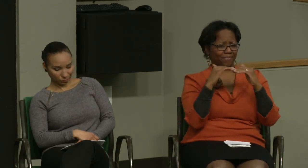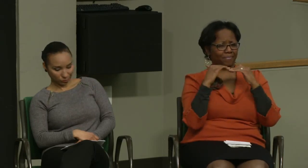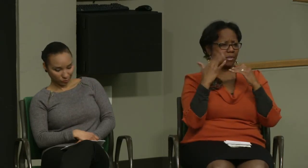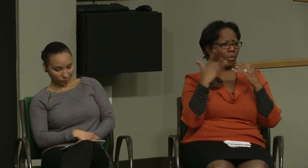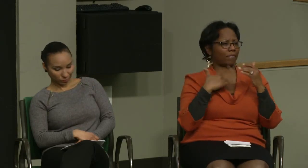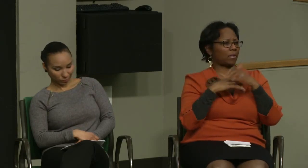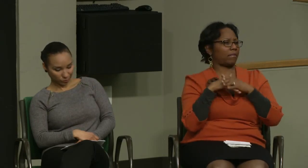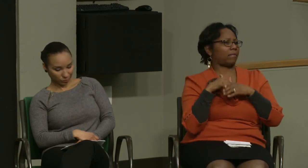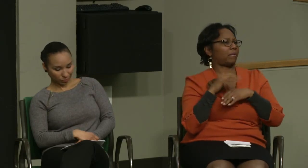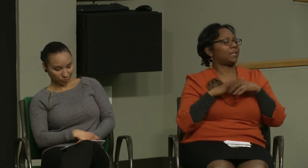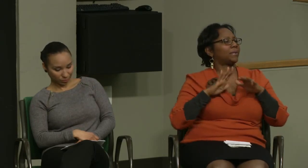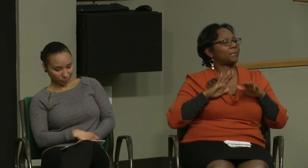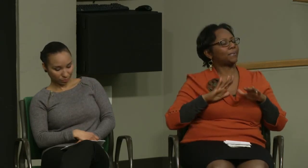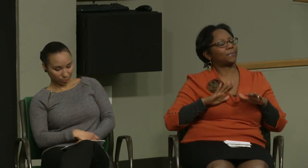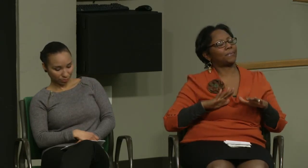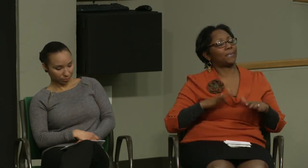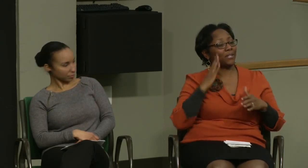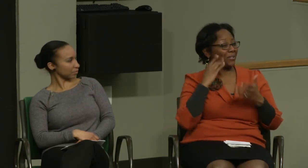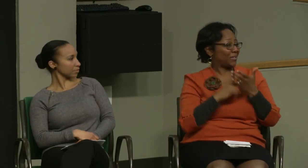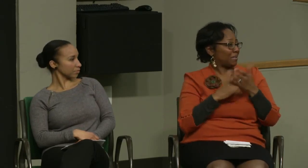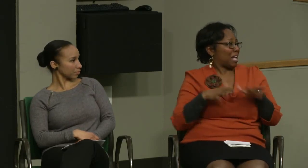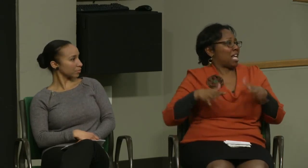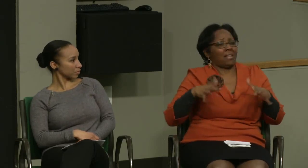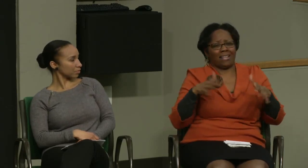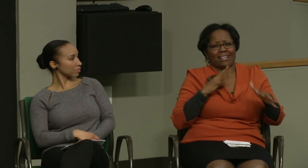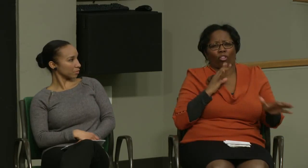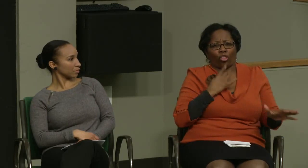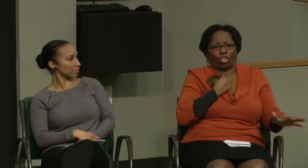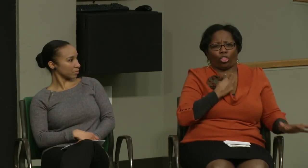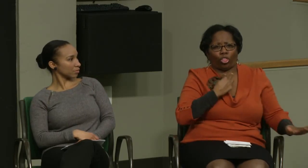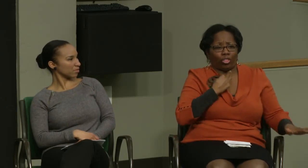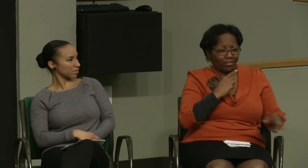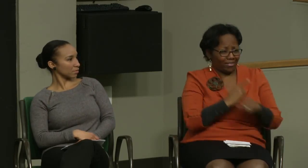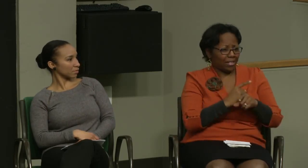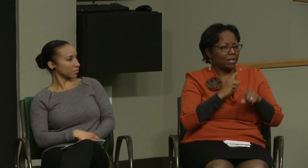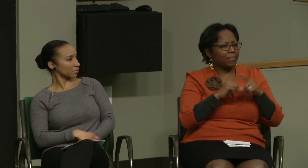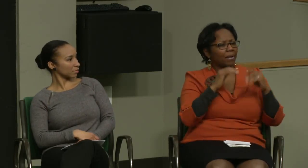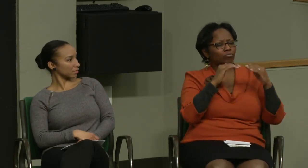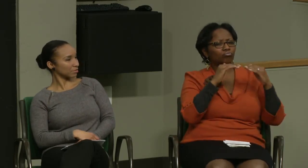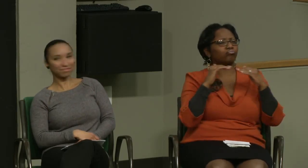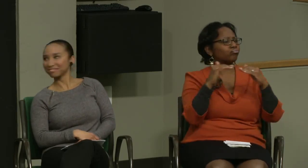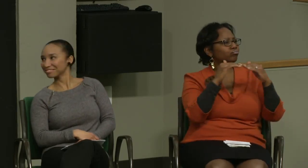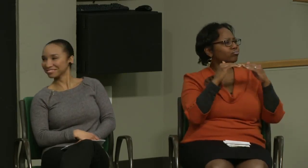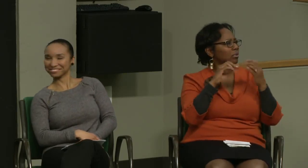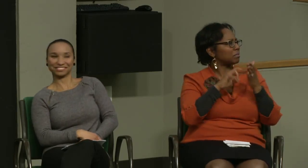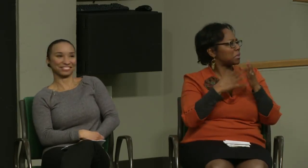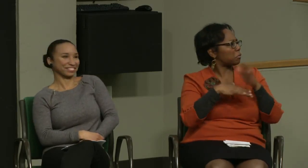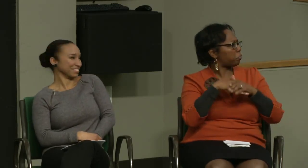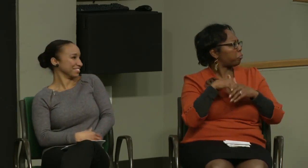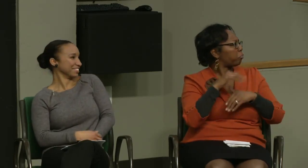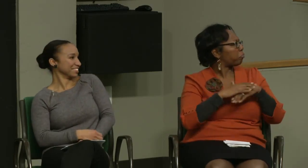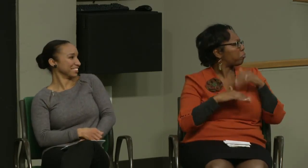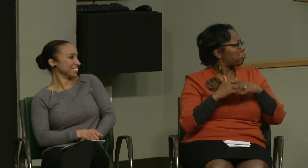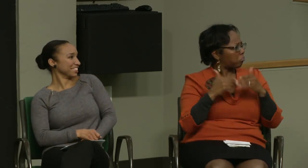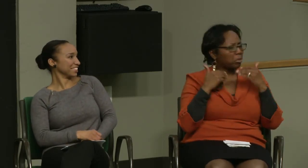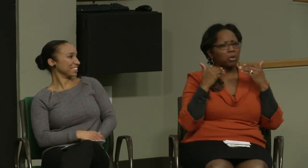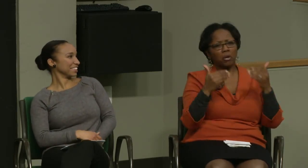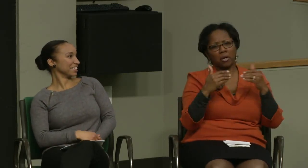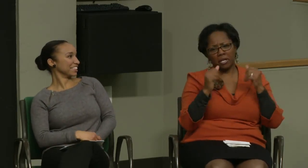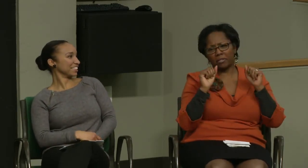that's set up and you're not as comfortable as you might be with your peer. We all have anxiety. It all makes us stumble sometimes in our work but when you're with your colleagues